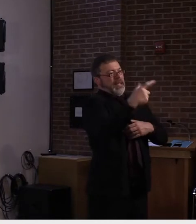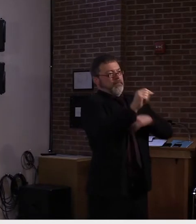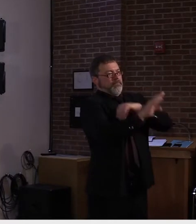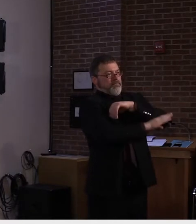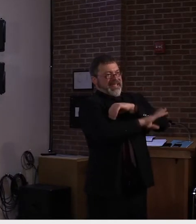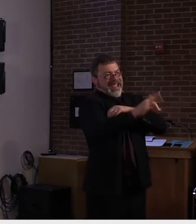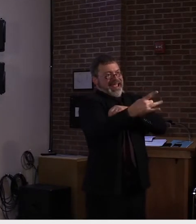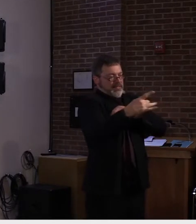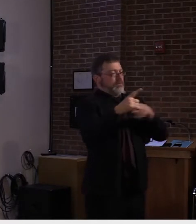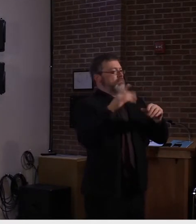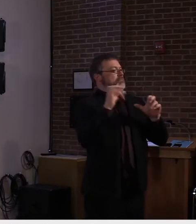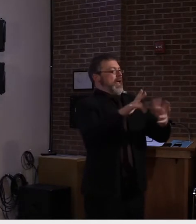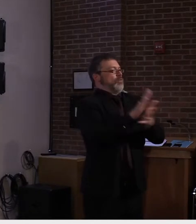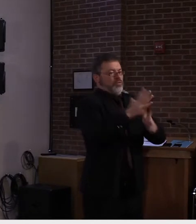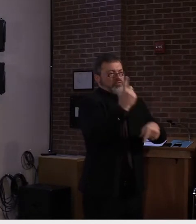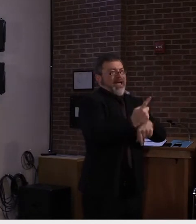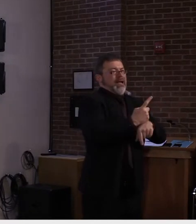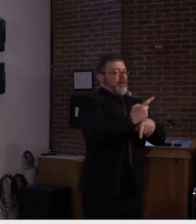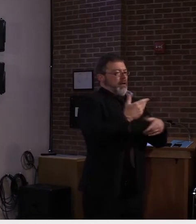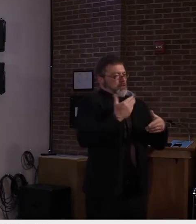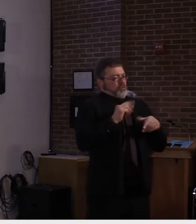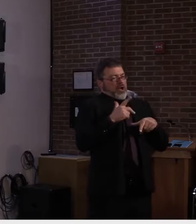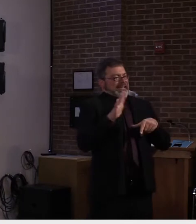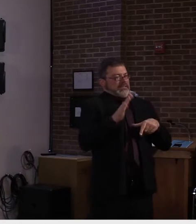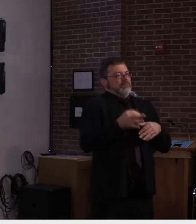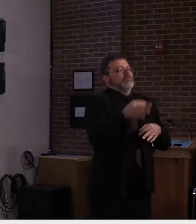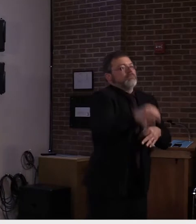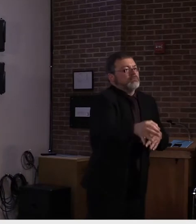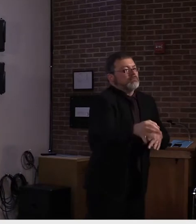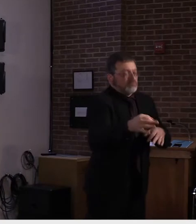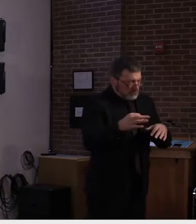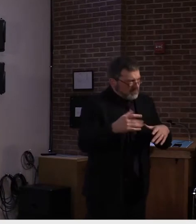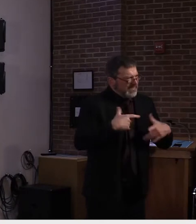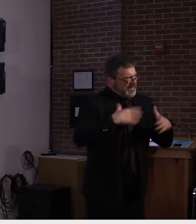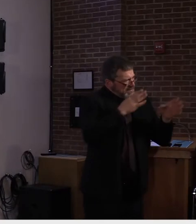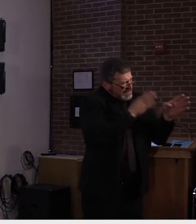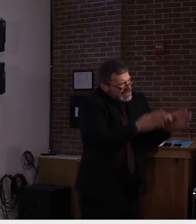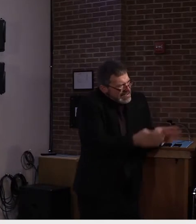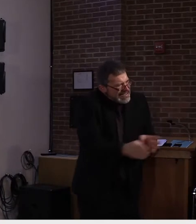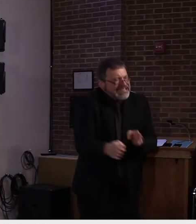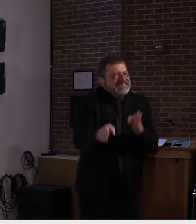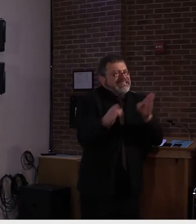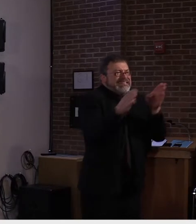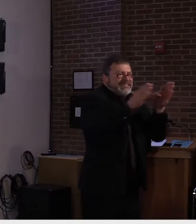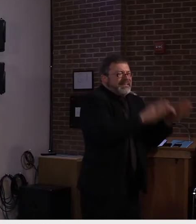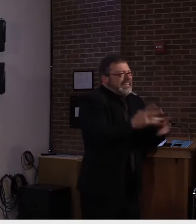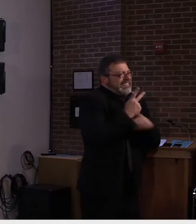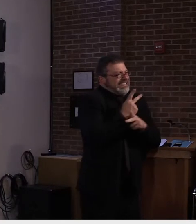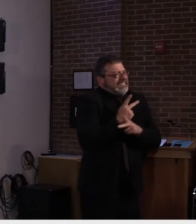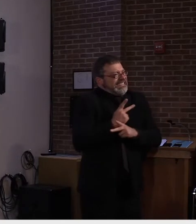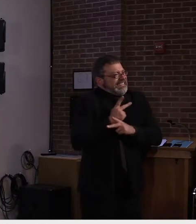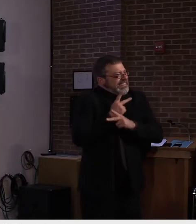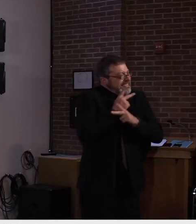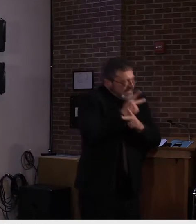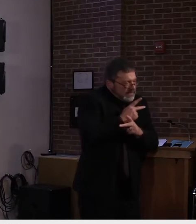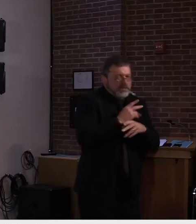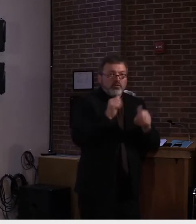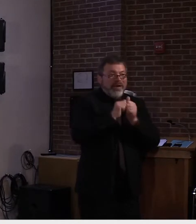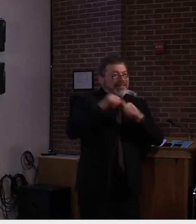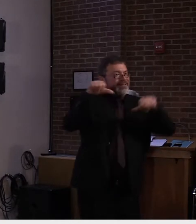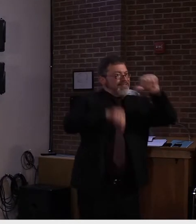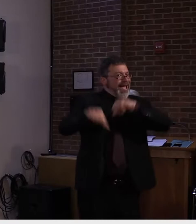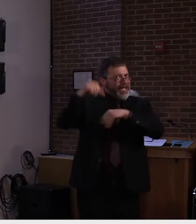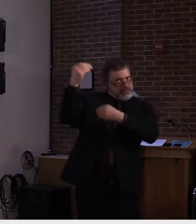considered, measured, and safe way that we've laid out together with education leaders, pediatricians, infectious